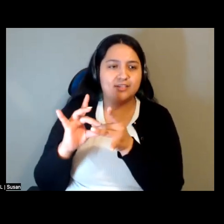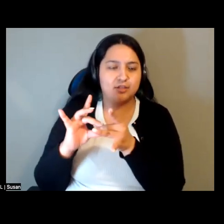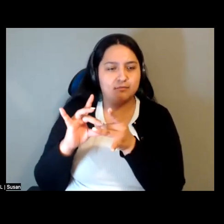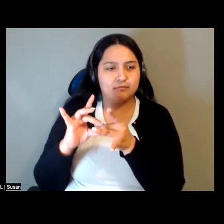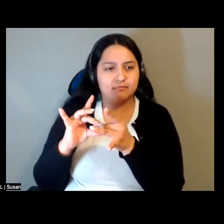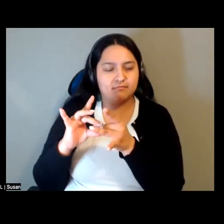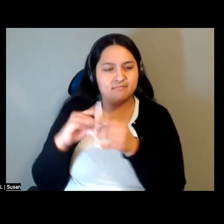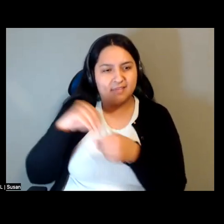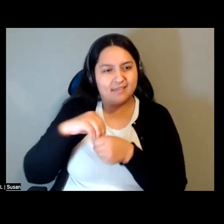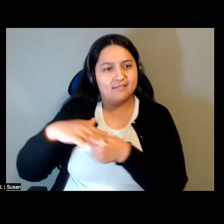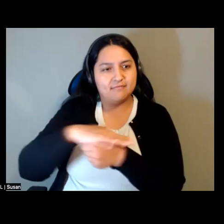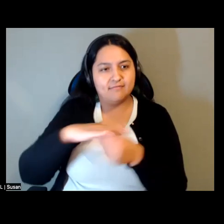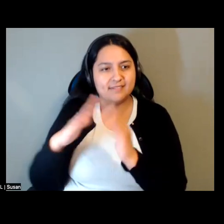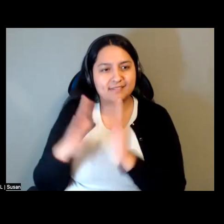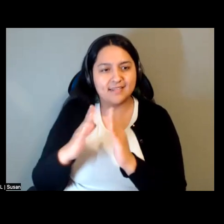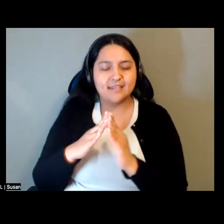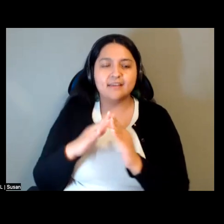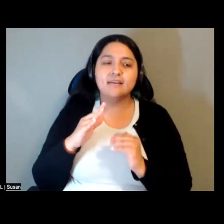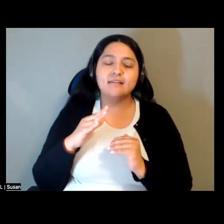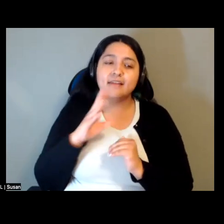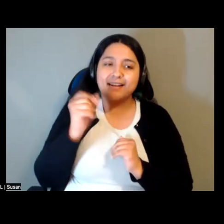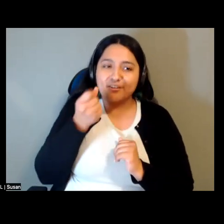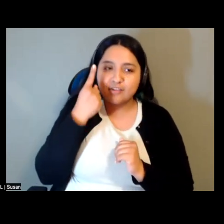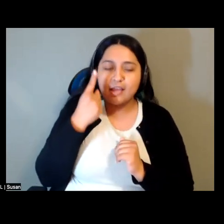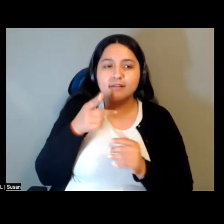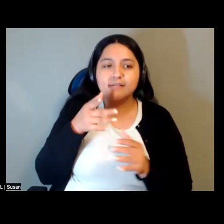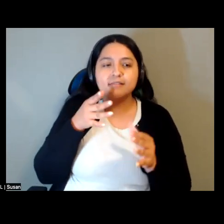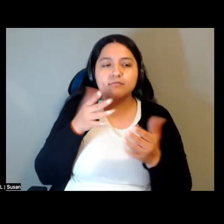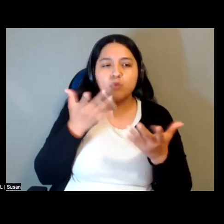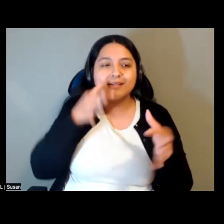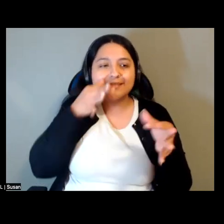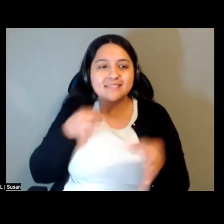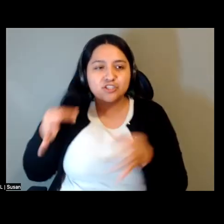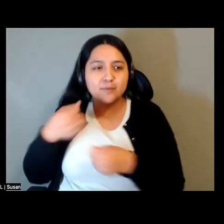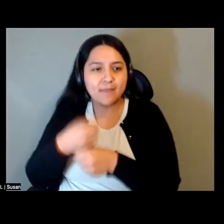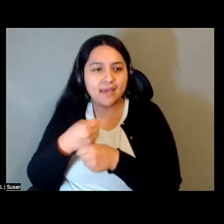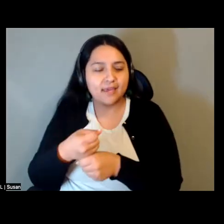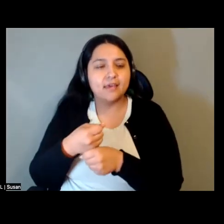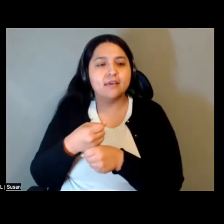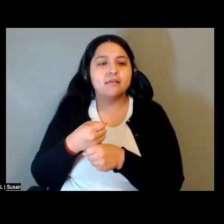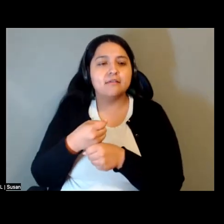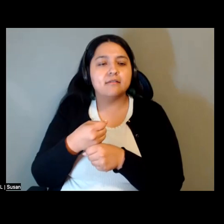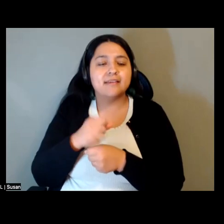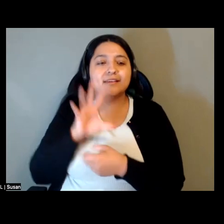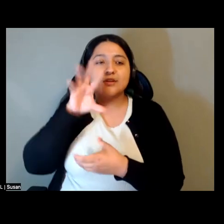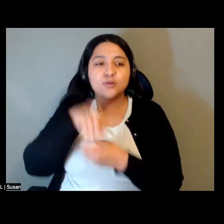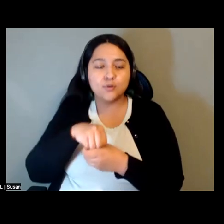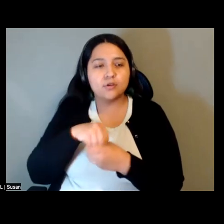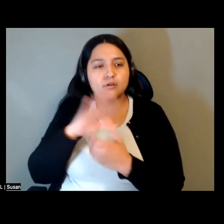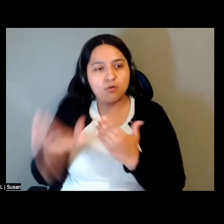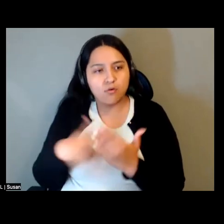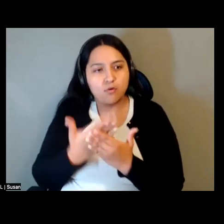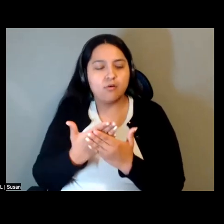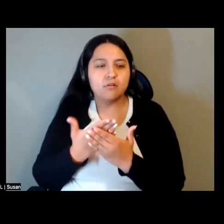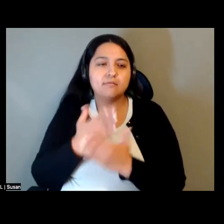operations of decision making, the workings of institutions, including all of the mundane situations and